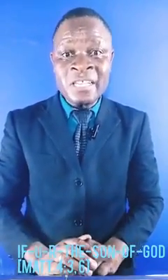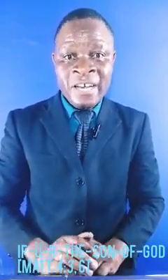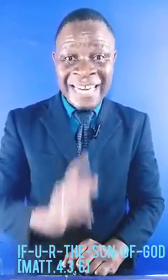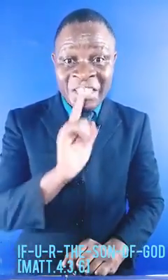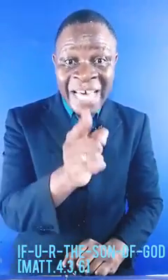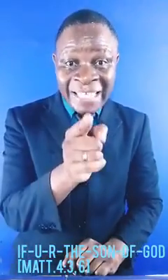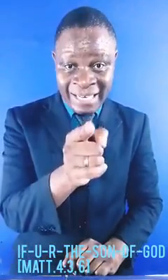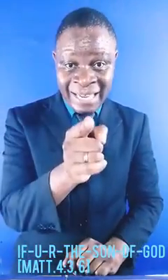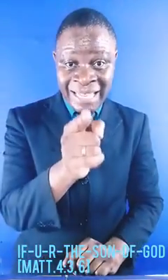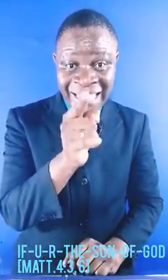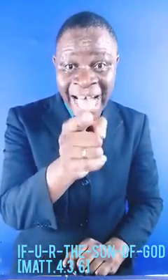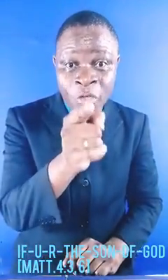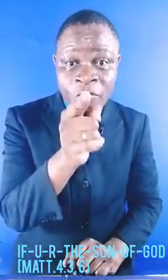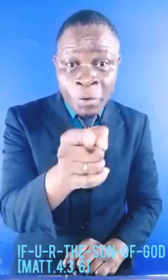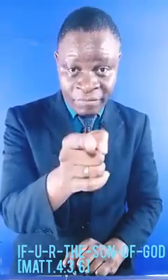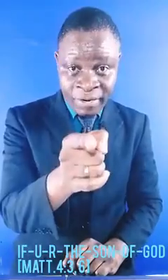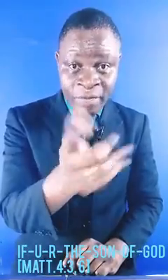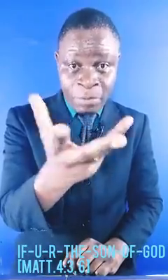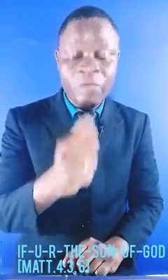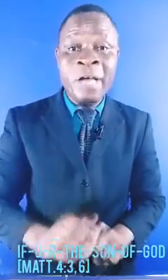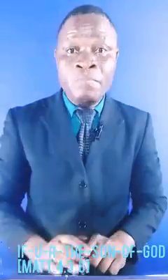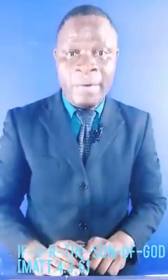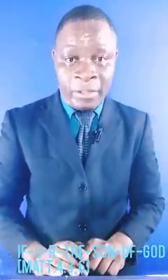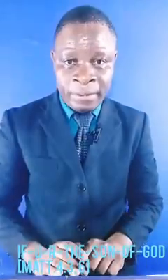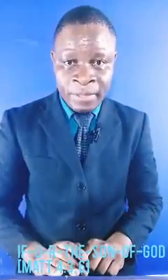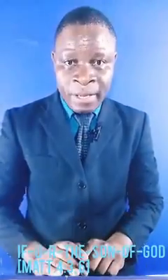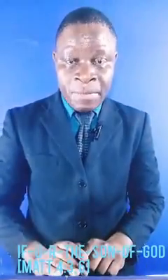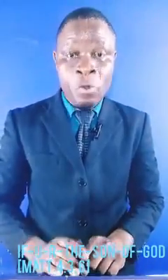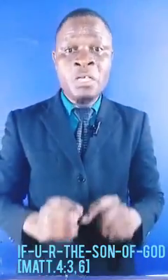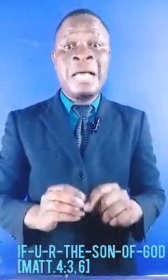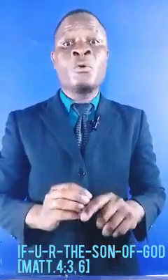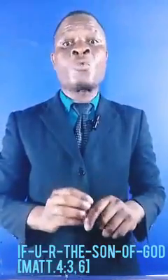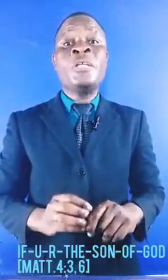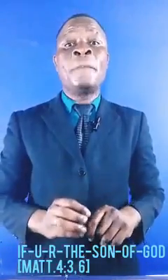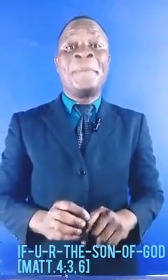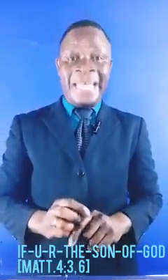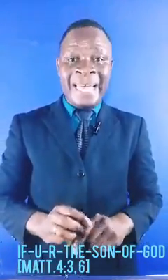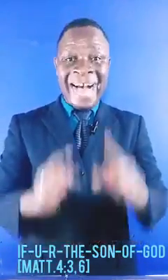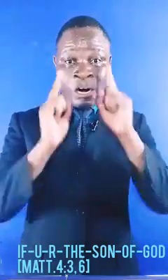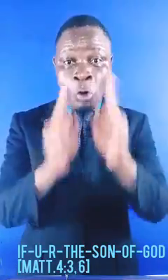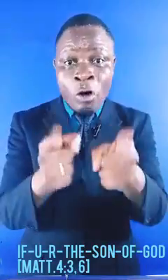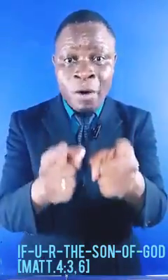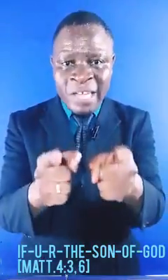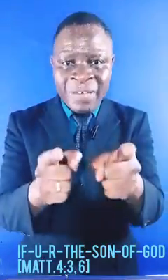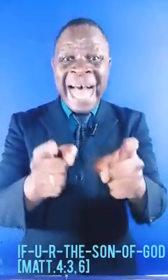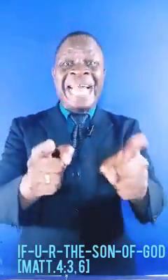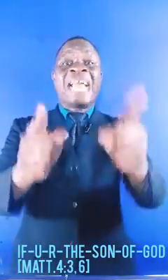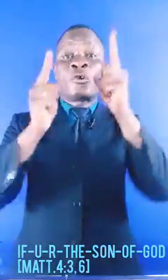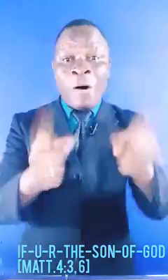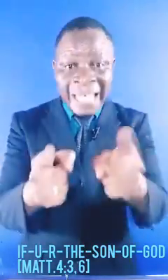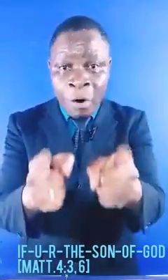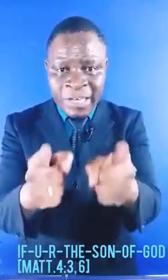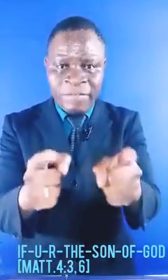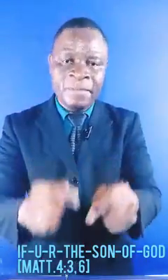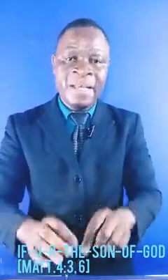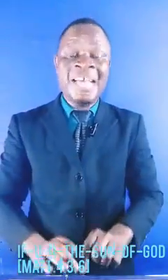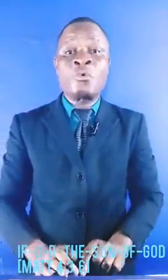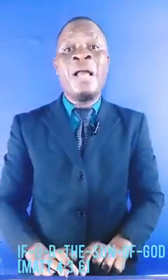rejected, that kind of motive, for performing a miracle. Because that was going to be, a wrong motive, an ungodly motive, as well